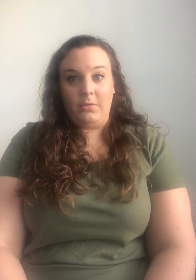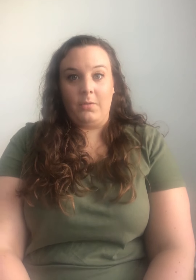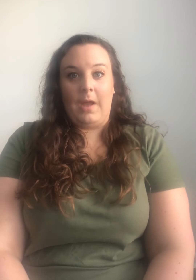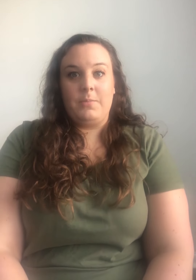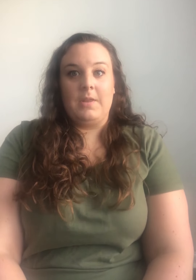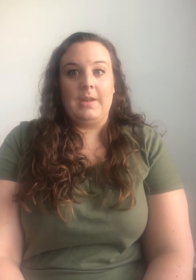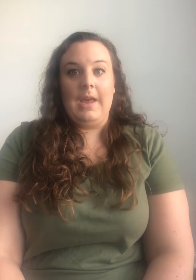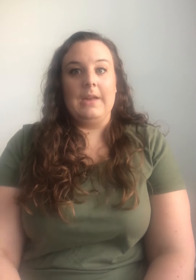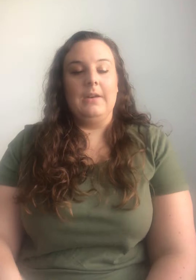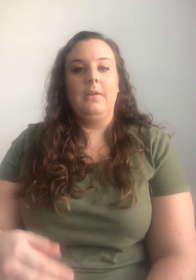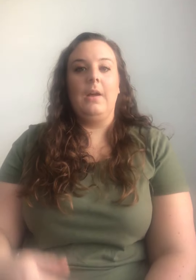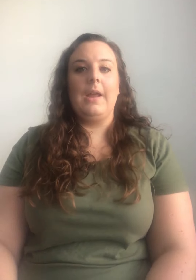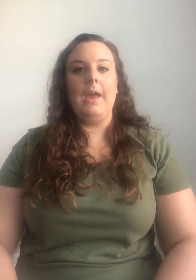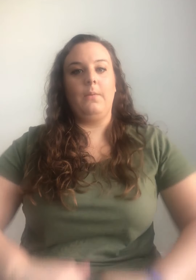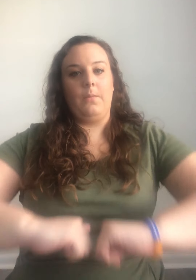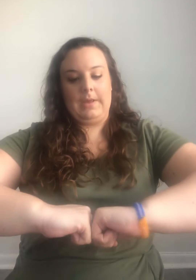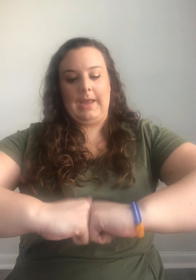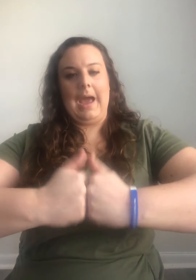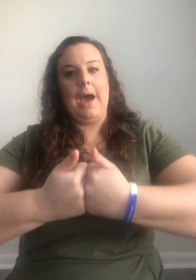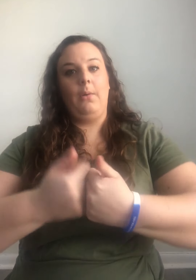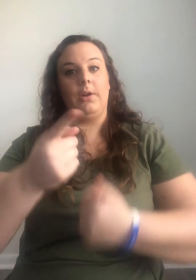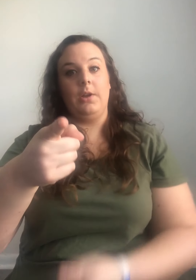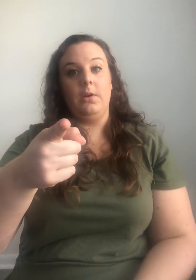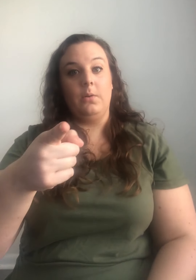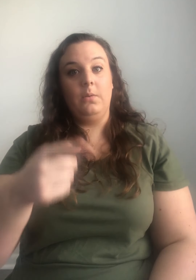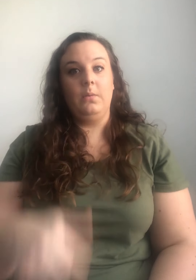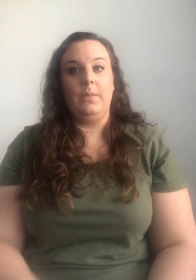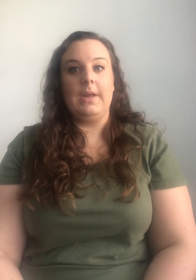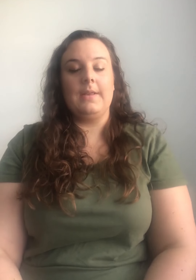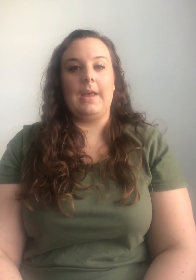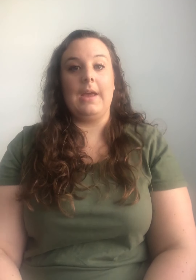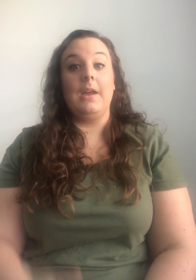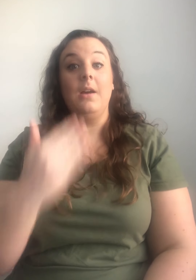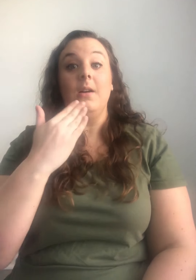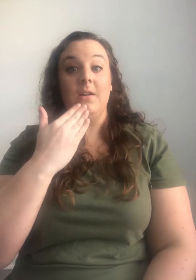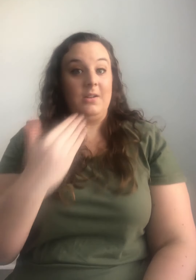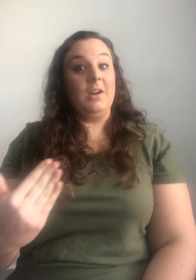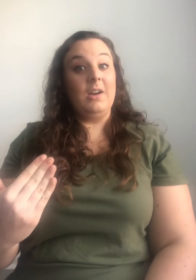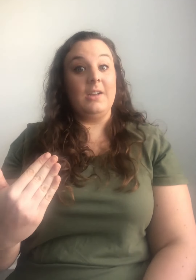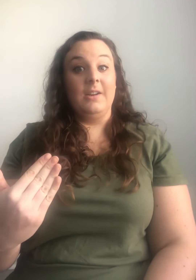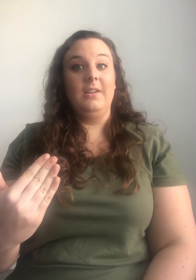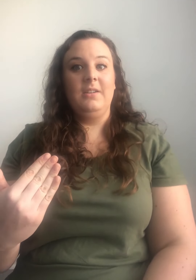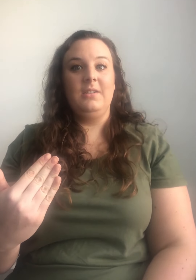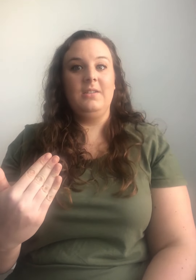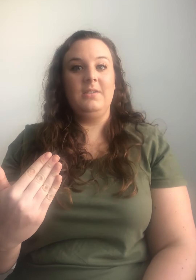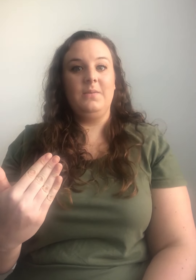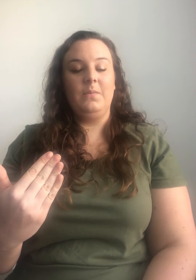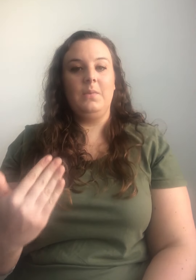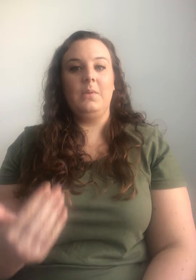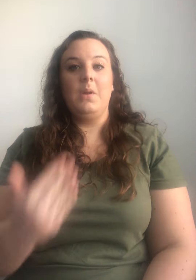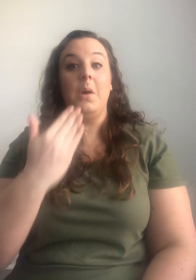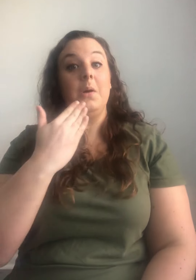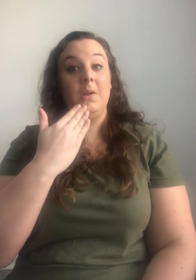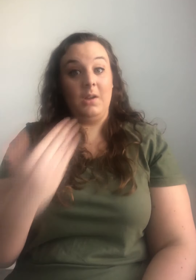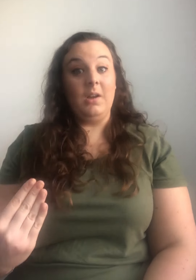those options again. Again, when we say how are you, we can say good. Good.